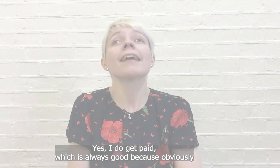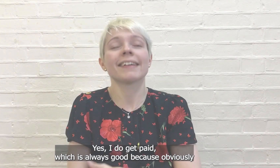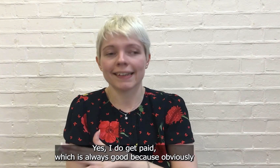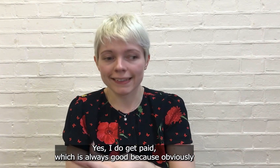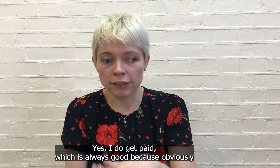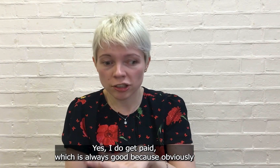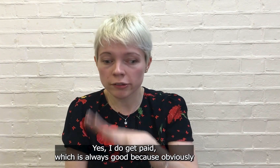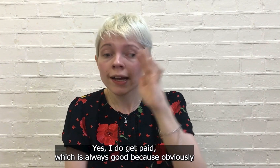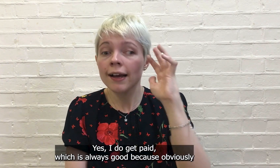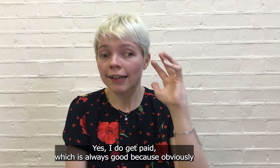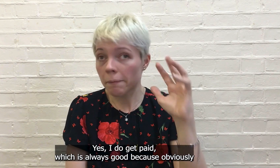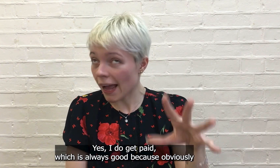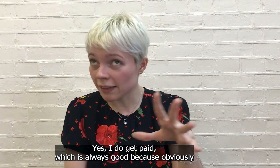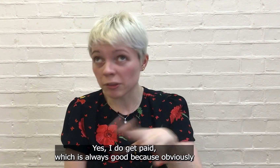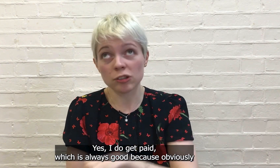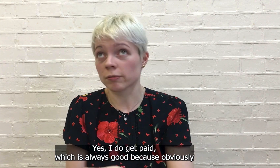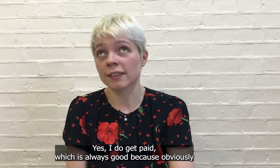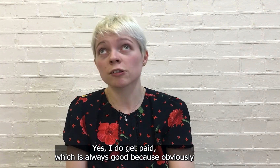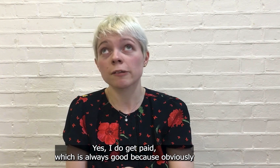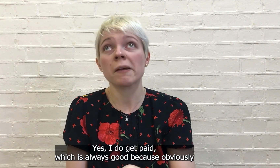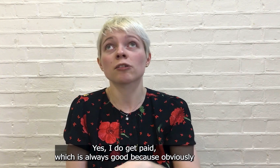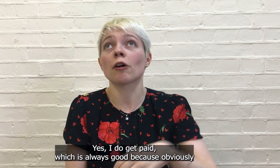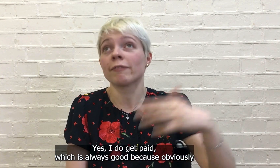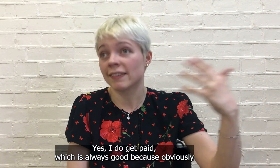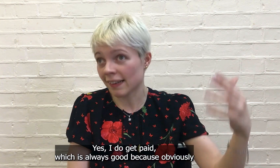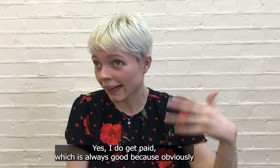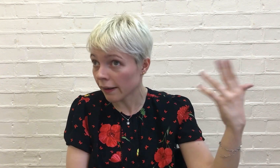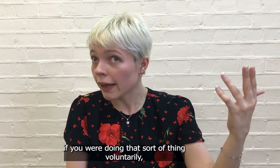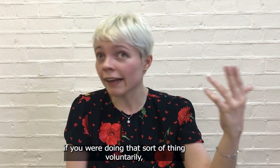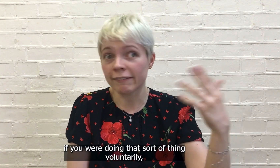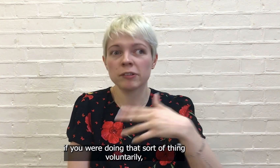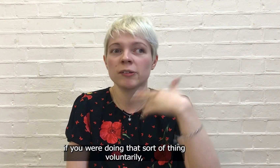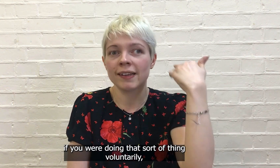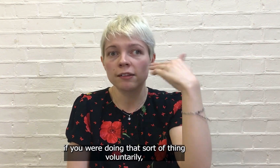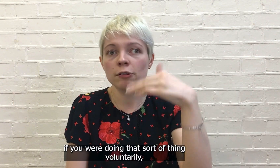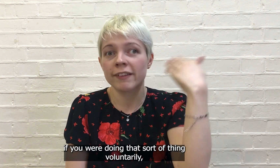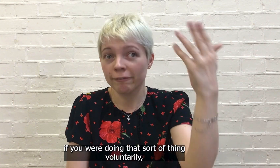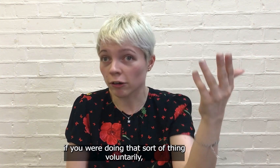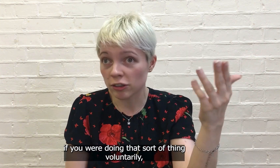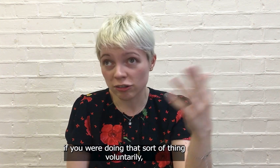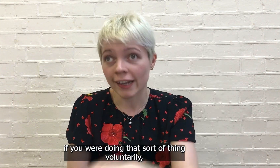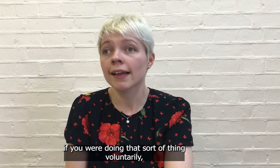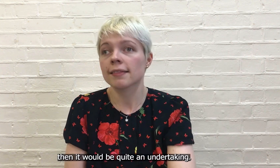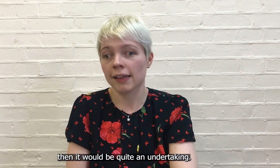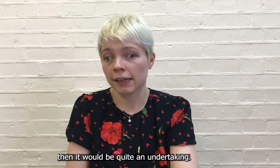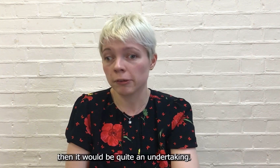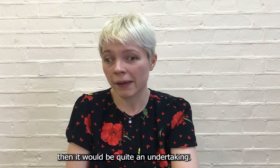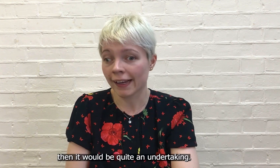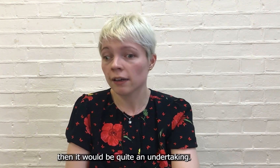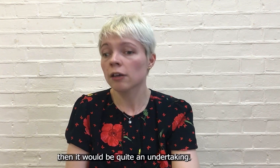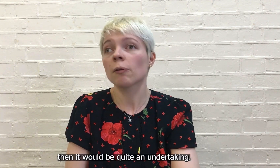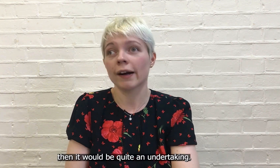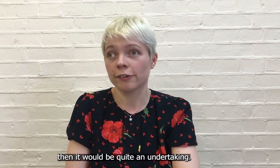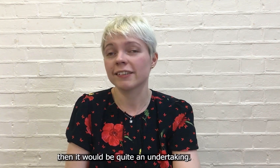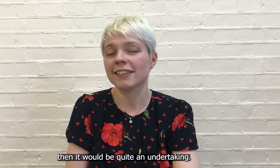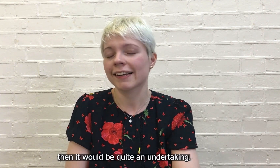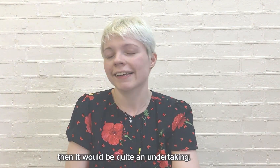Yes, do get paid which is always good because obviously if you were doing that sort of involuntary then it would be quite a learning taking